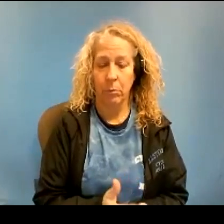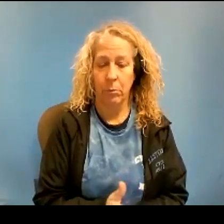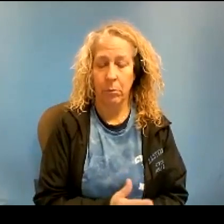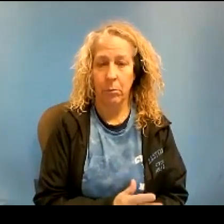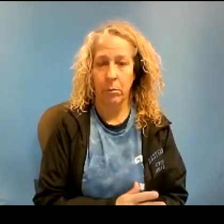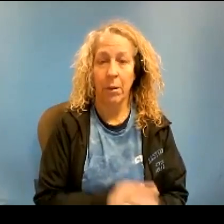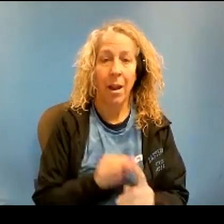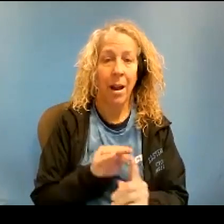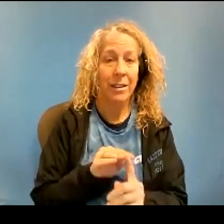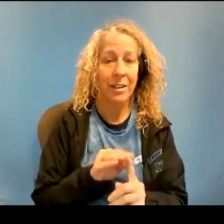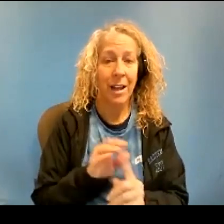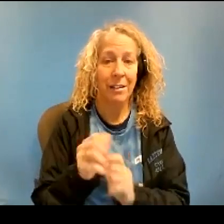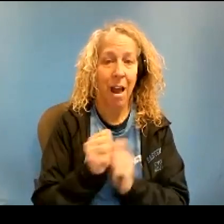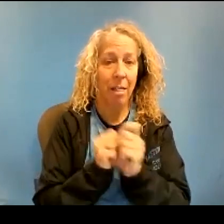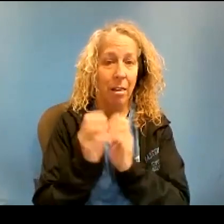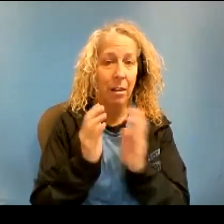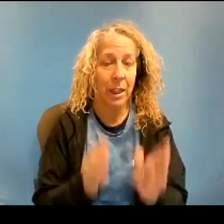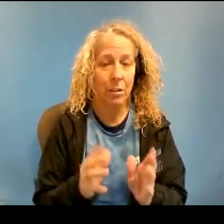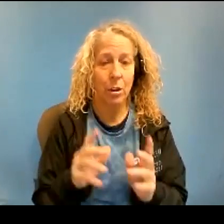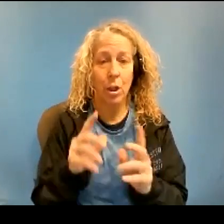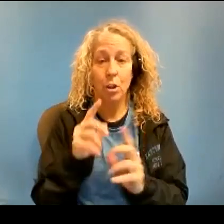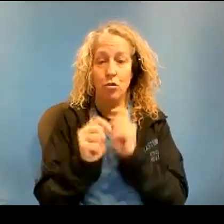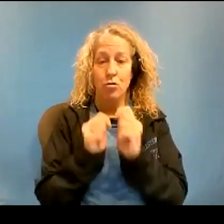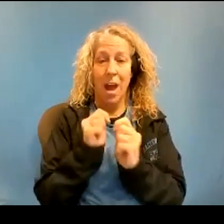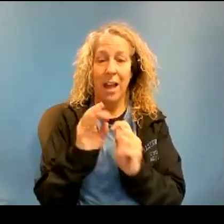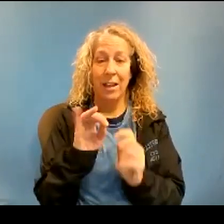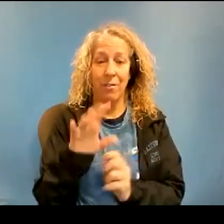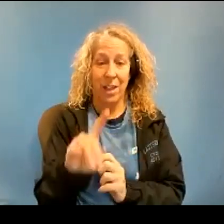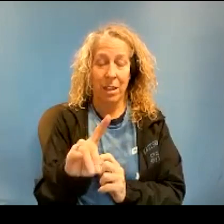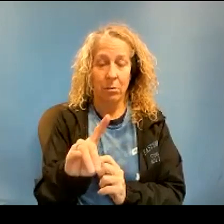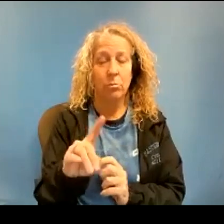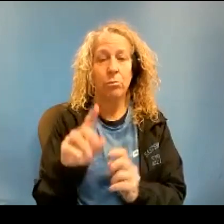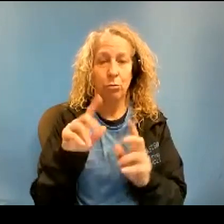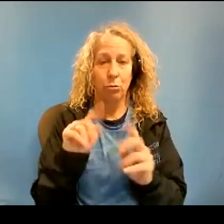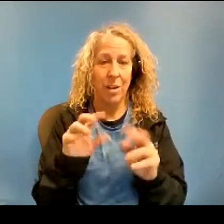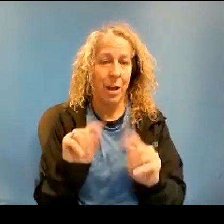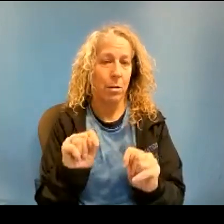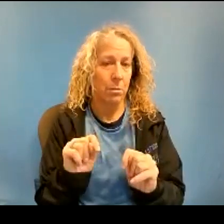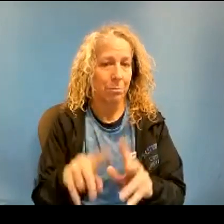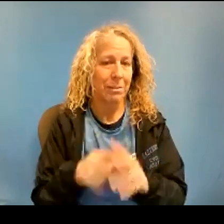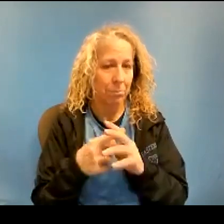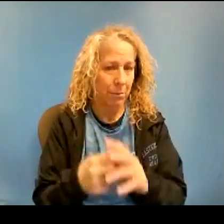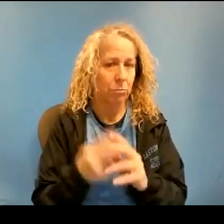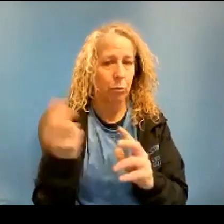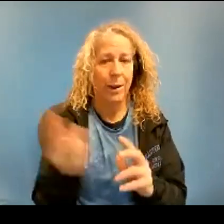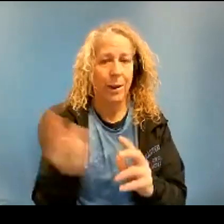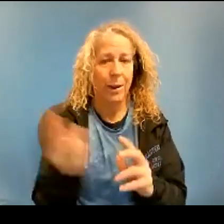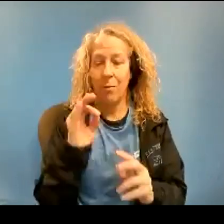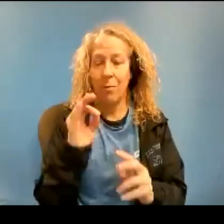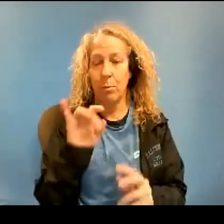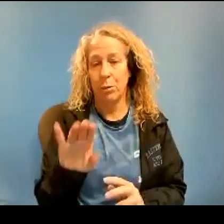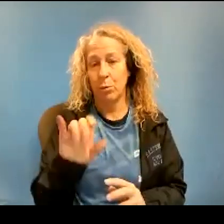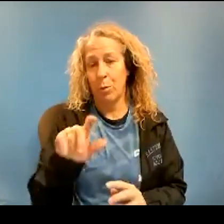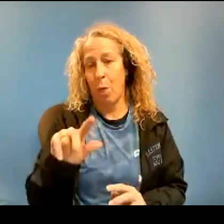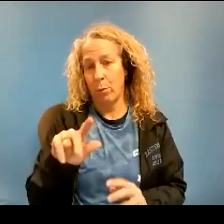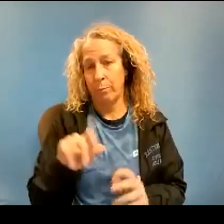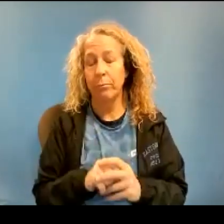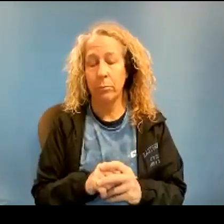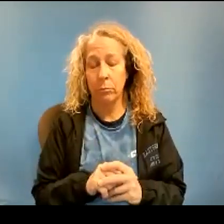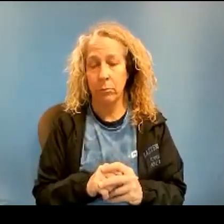Attention, athletes. Track and field trials for the spring season will begin on Wednesday, February 23rd.